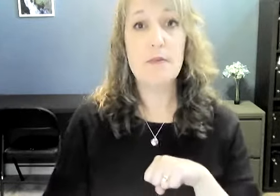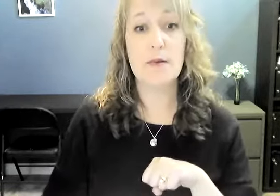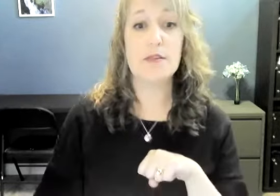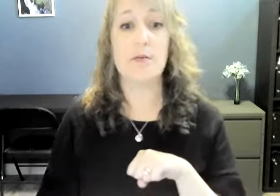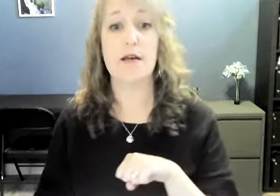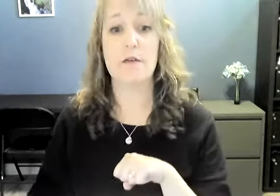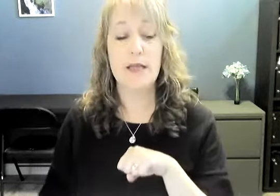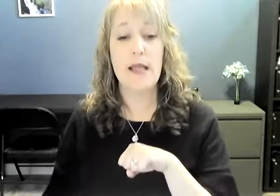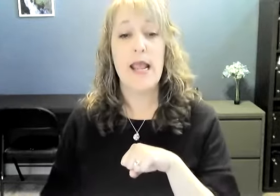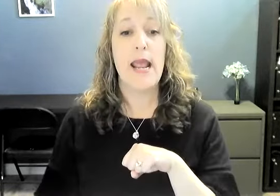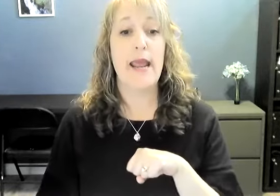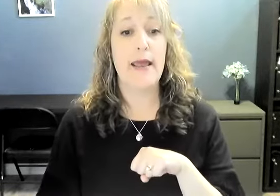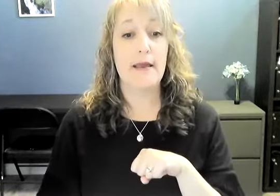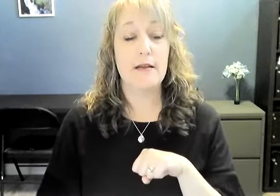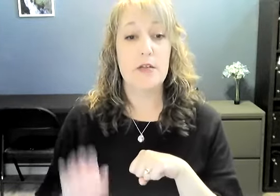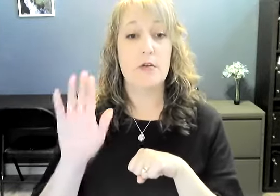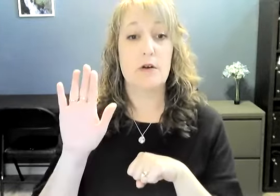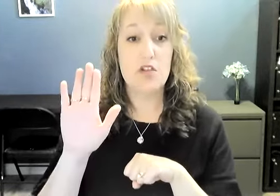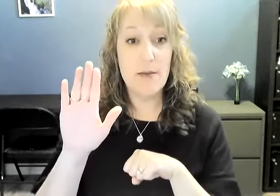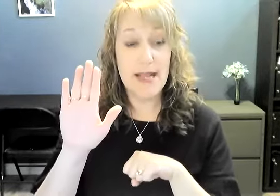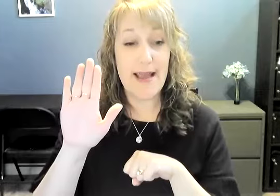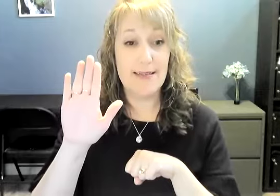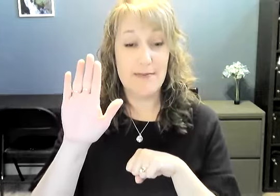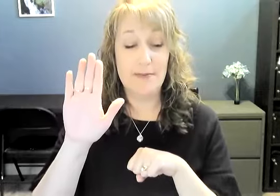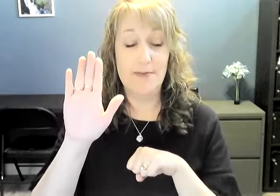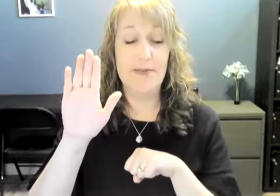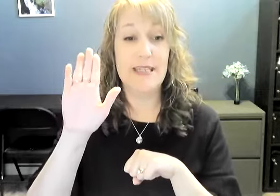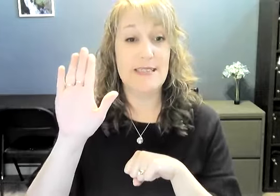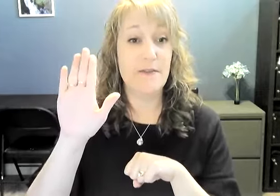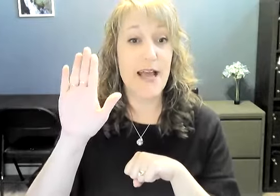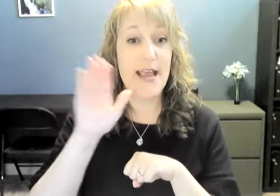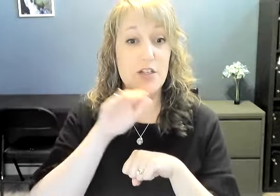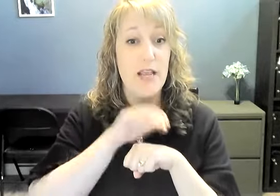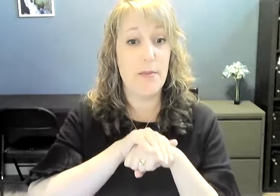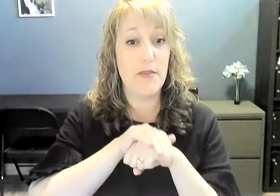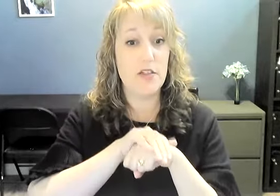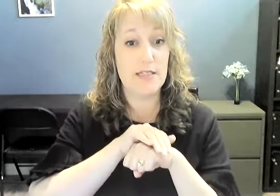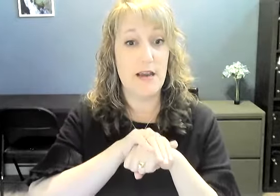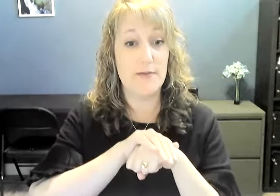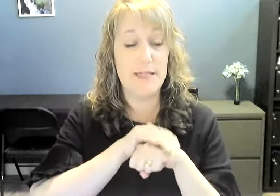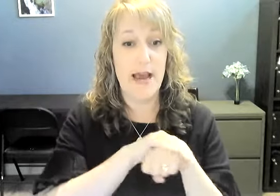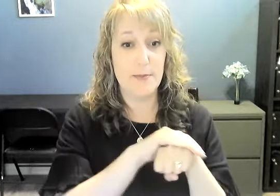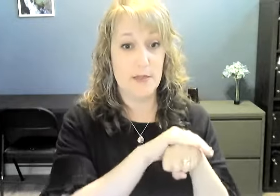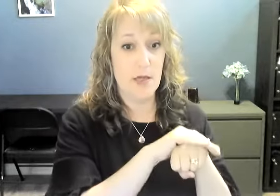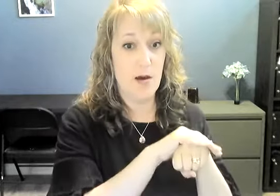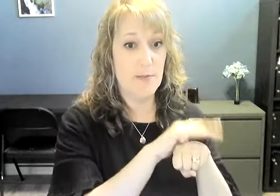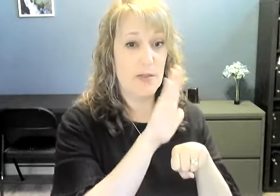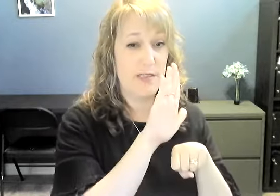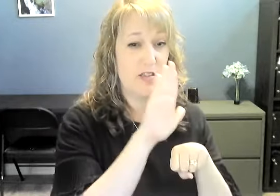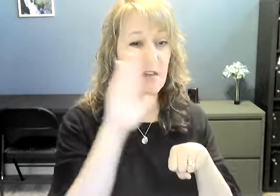Let's get back a little bit. And your dominant hand is a flat hand shape that just kind of taps on top. So it starts